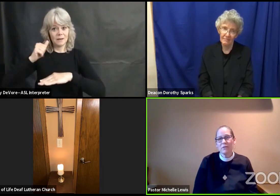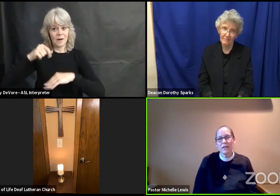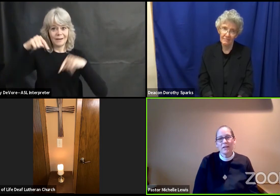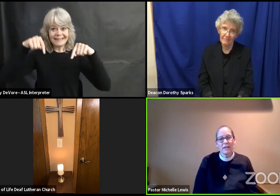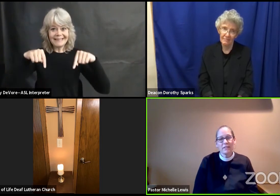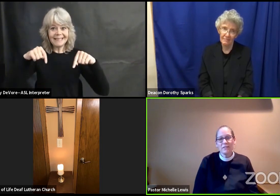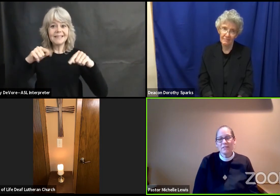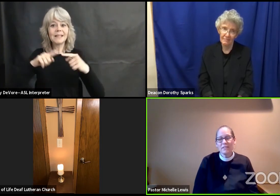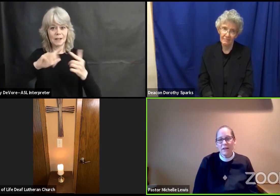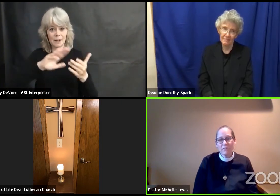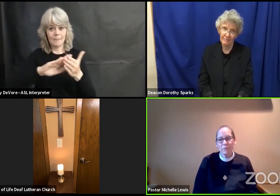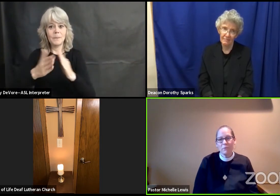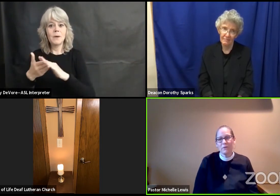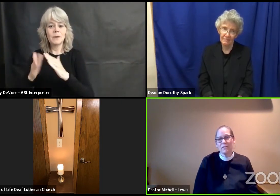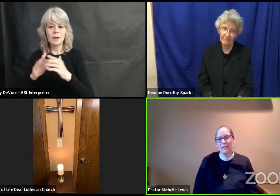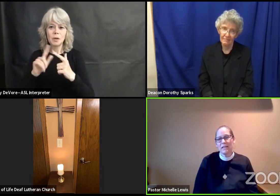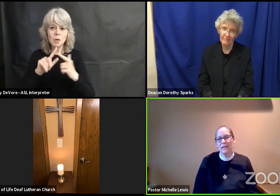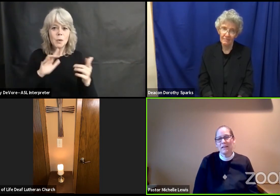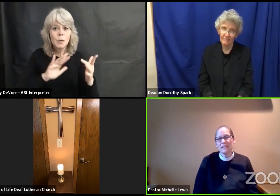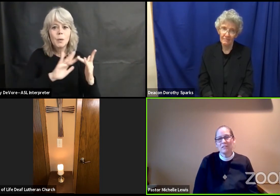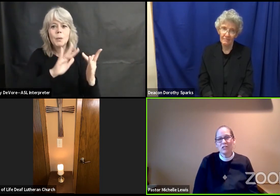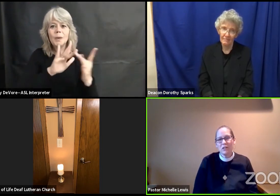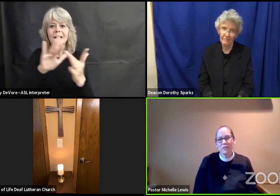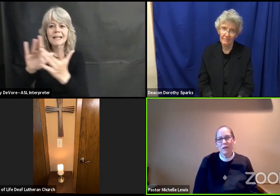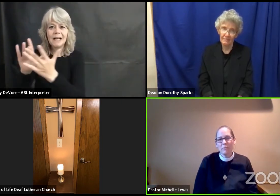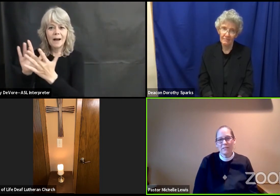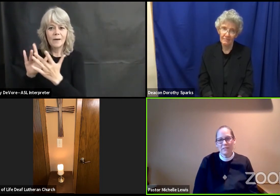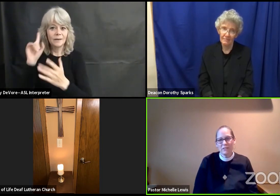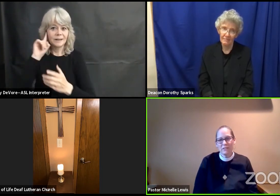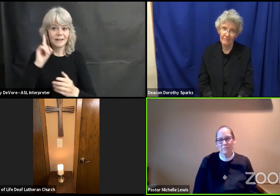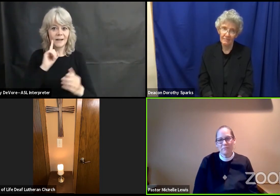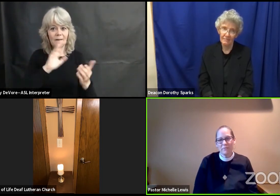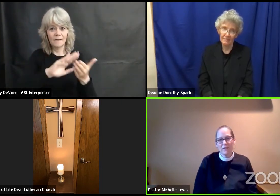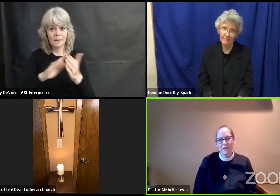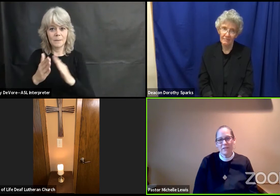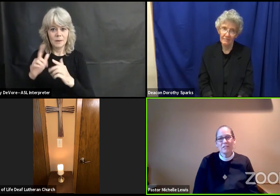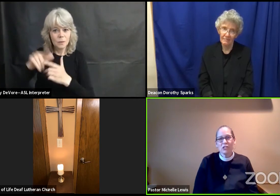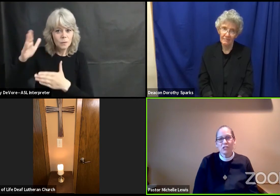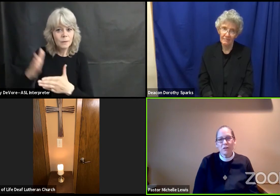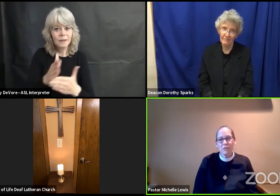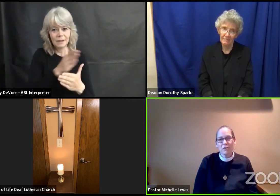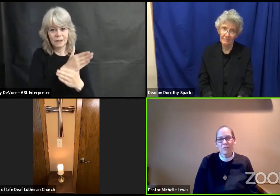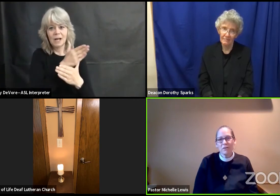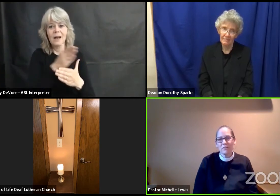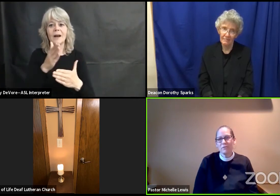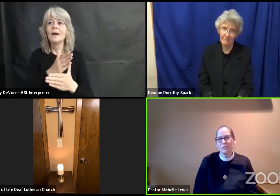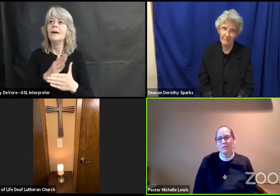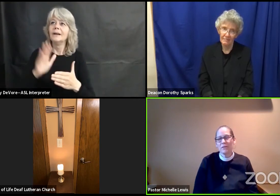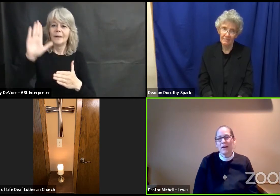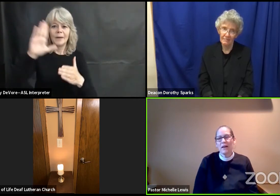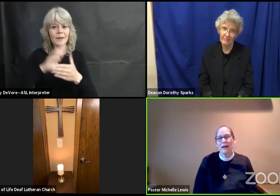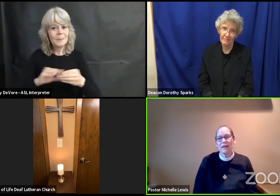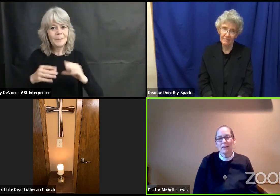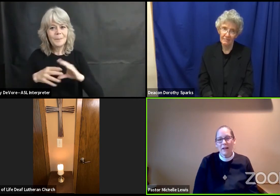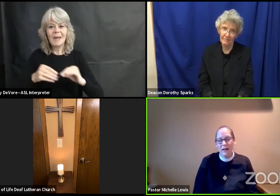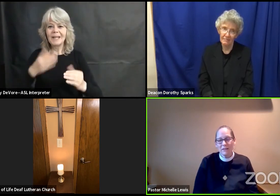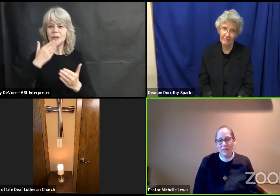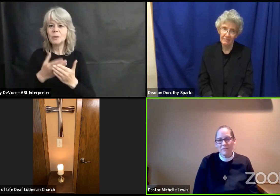into the deaf community to share that message to share the good news that god loves